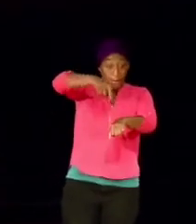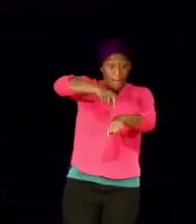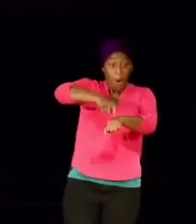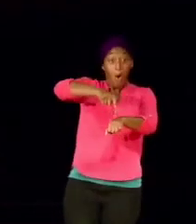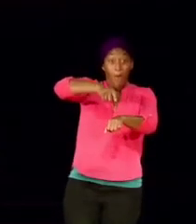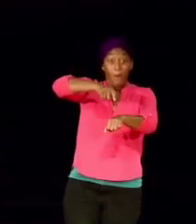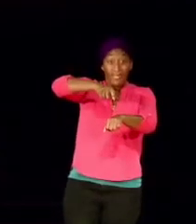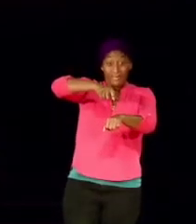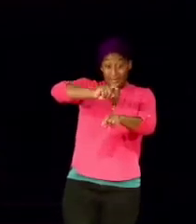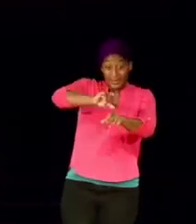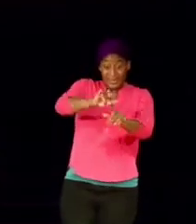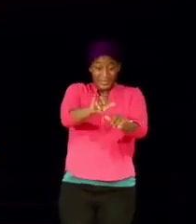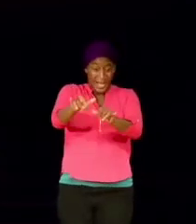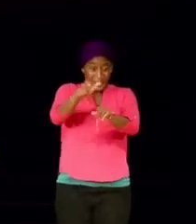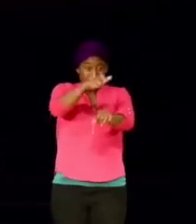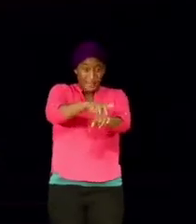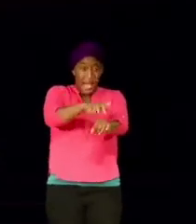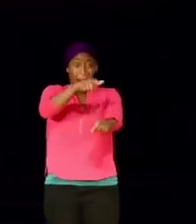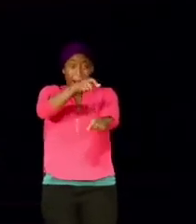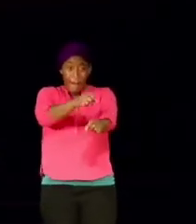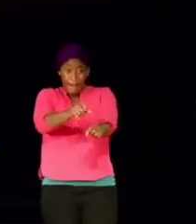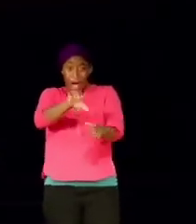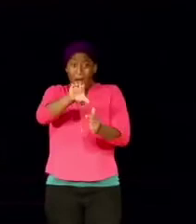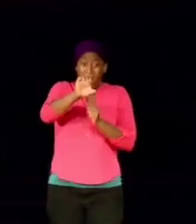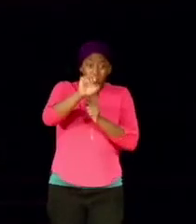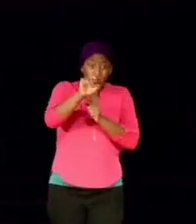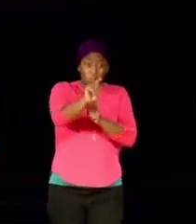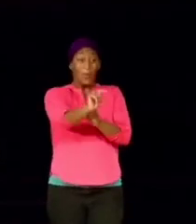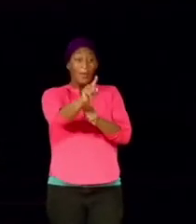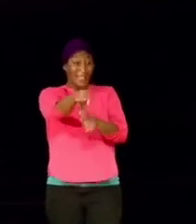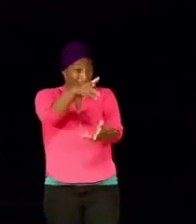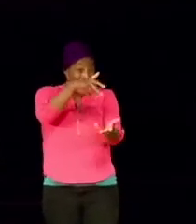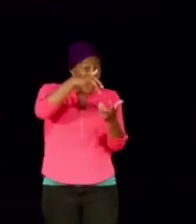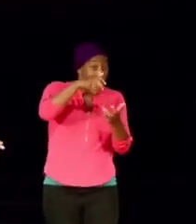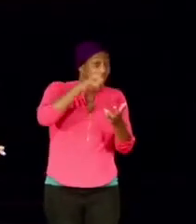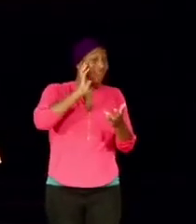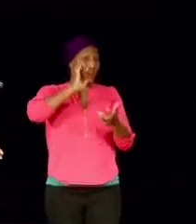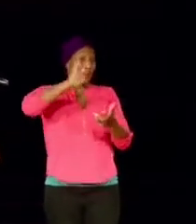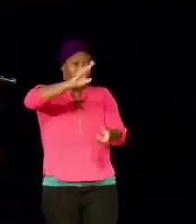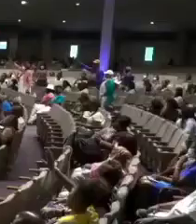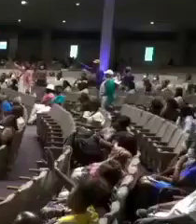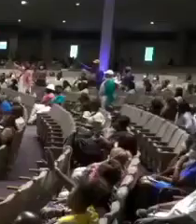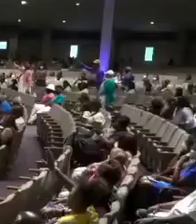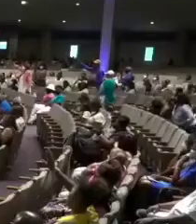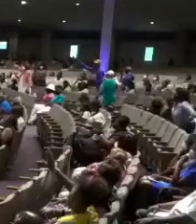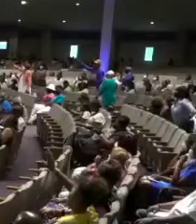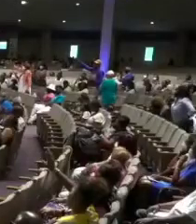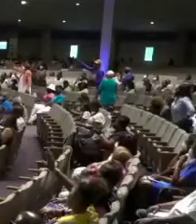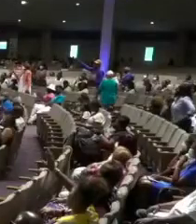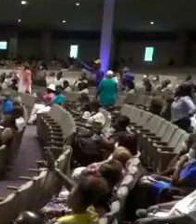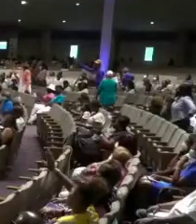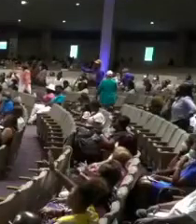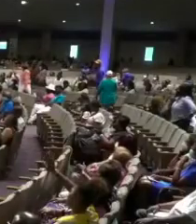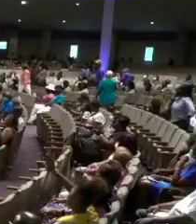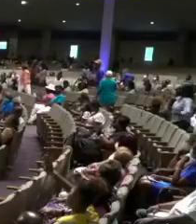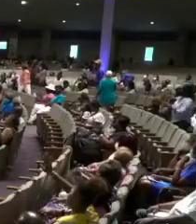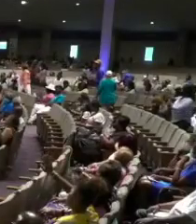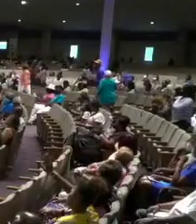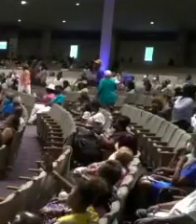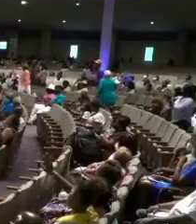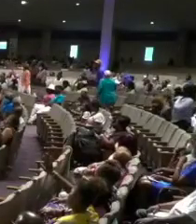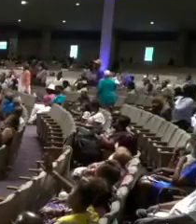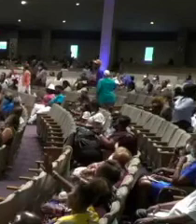in October, the laughing is about to change. You ought to look at somebody and tell them, give God a trimester.